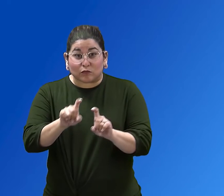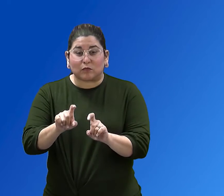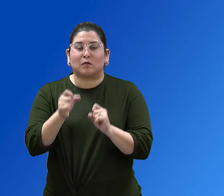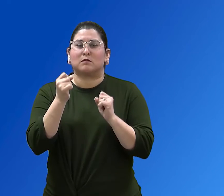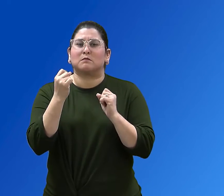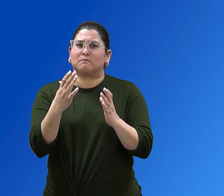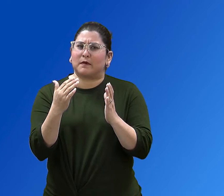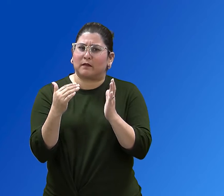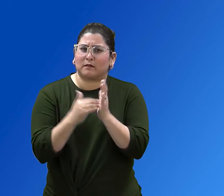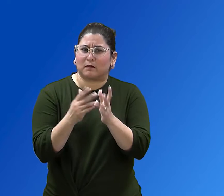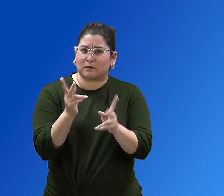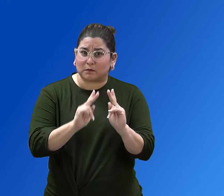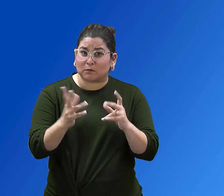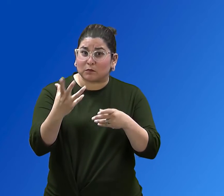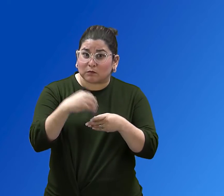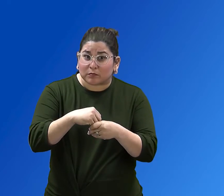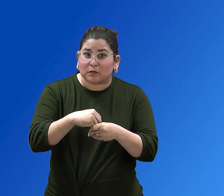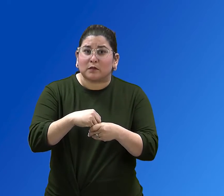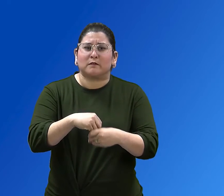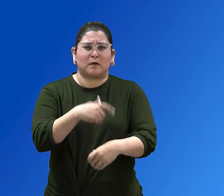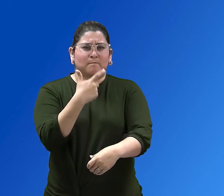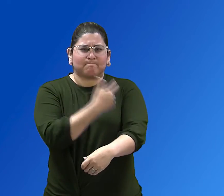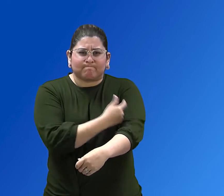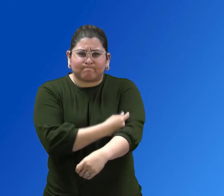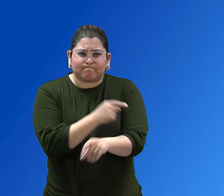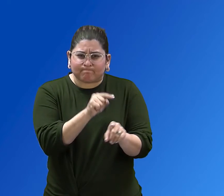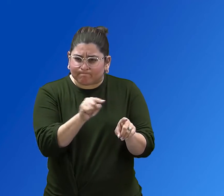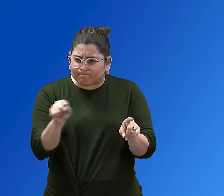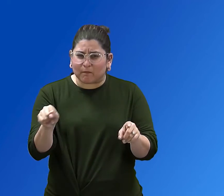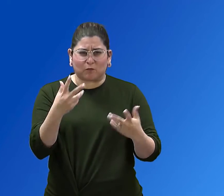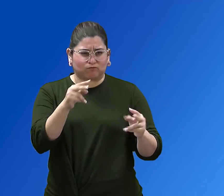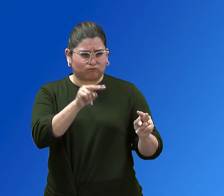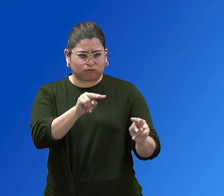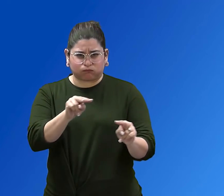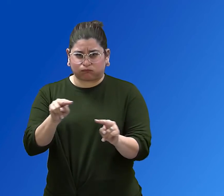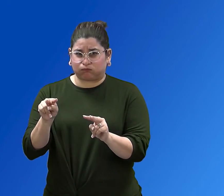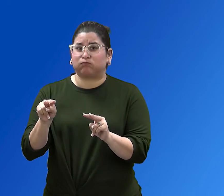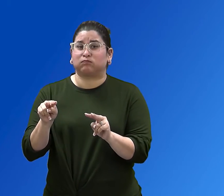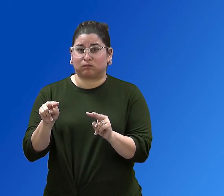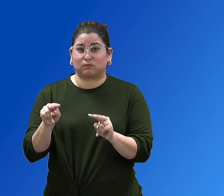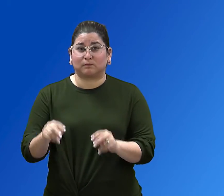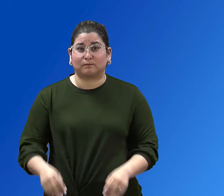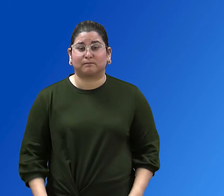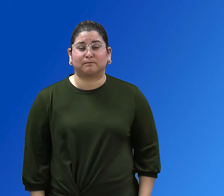were evaluated in tens of thousands of participants in clinical trials.